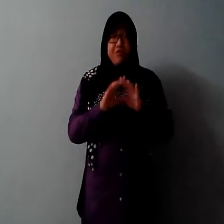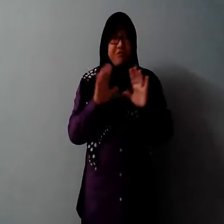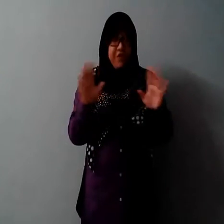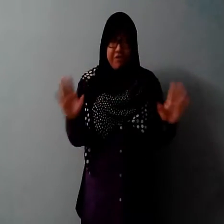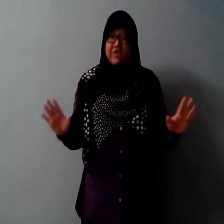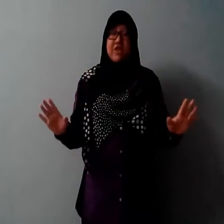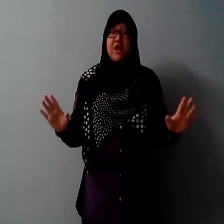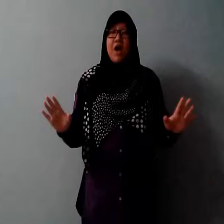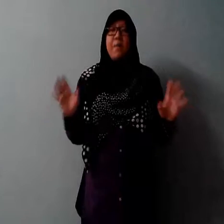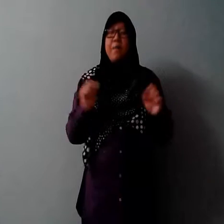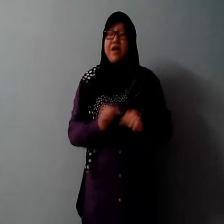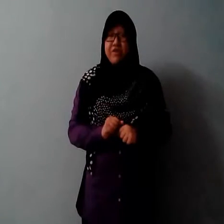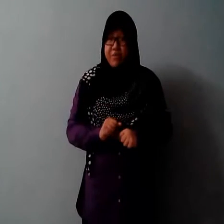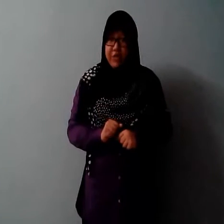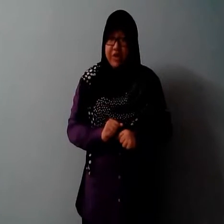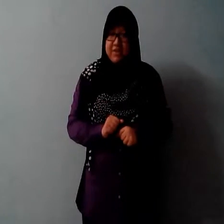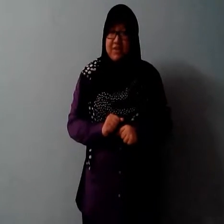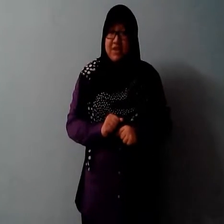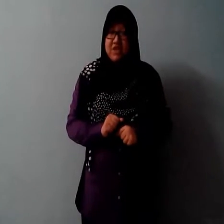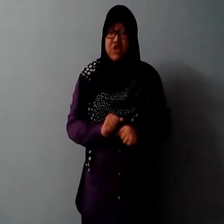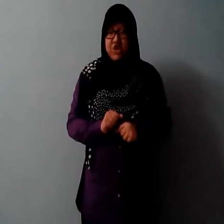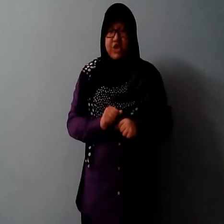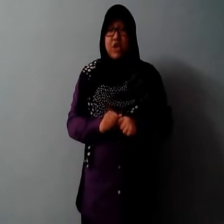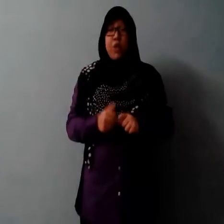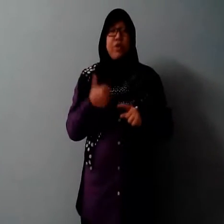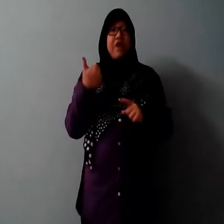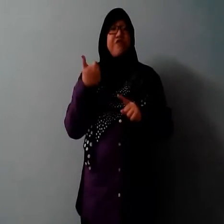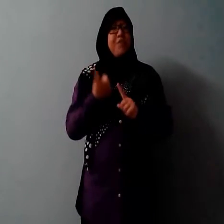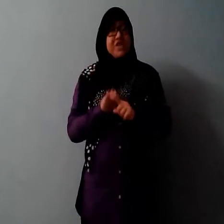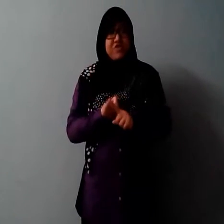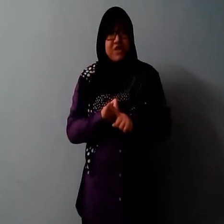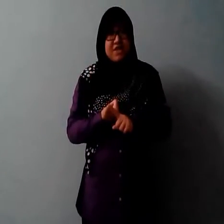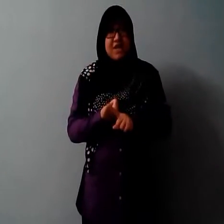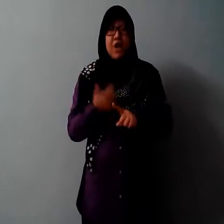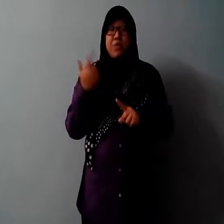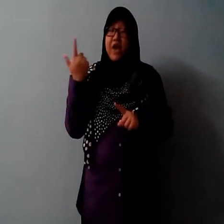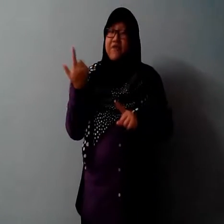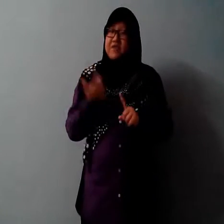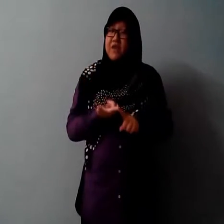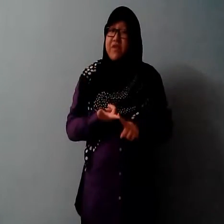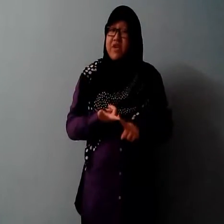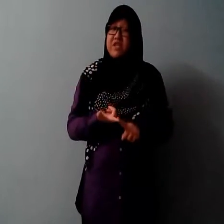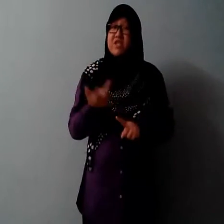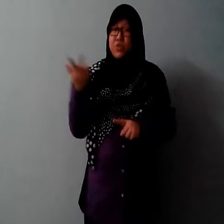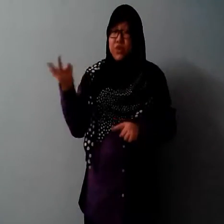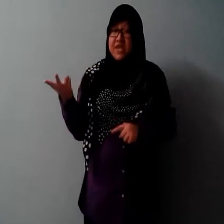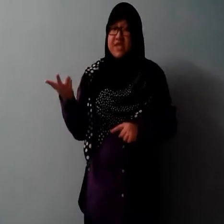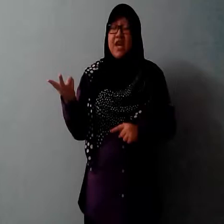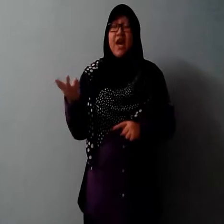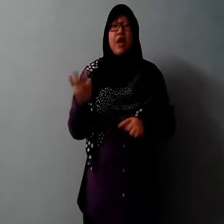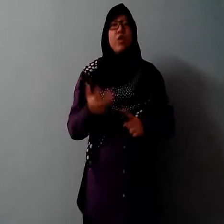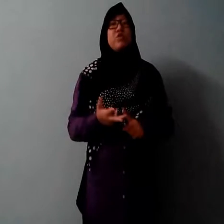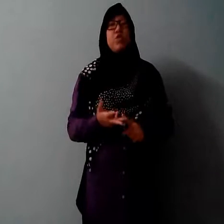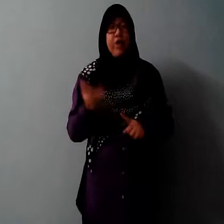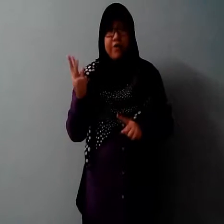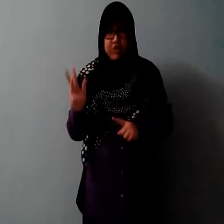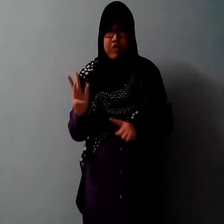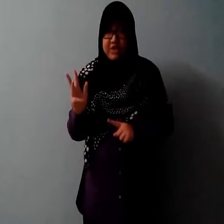a very thin bakery products such as we have pastries, we have savouries, cookies and also we have